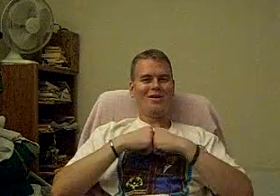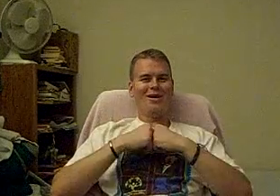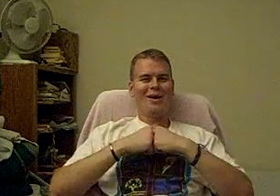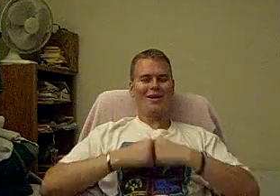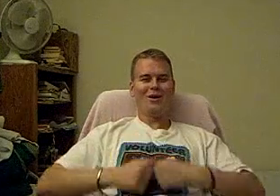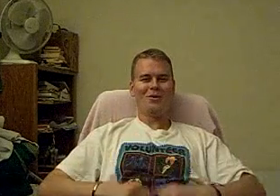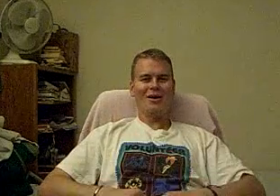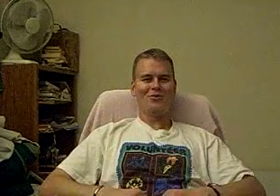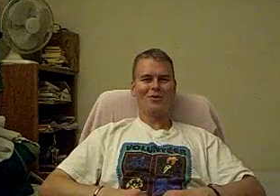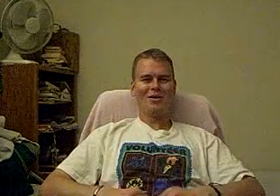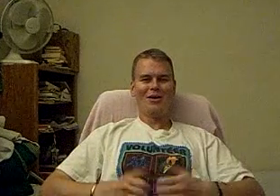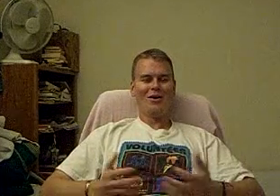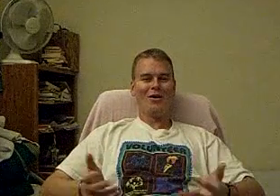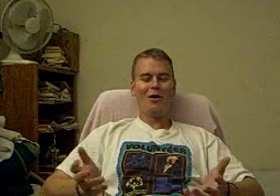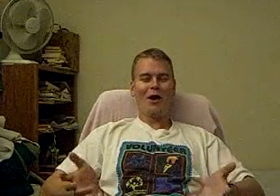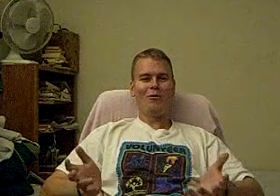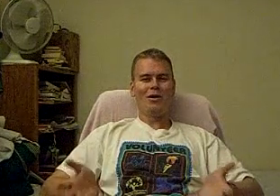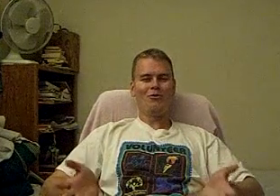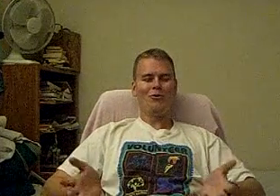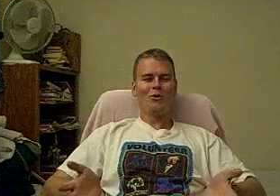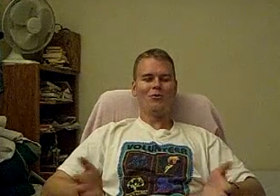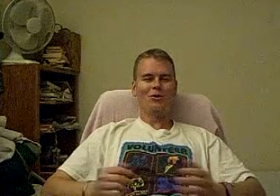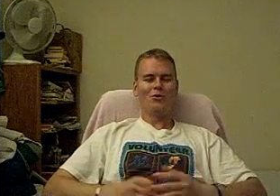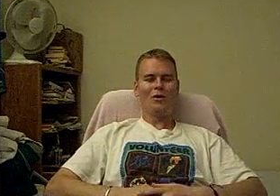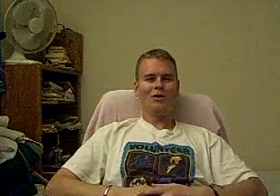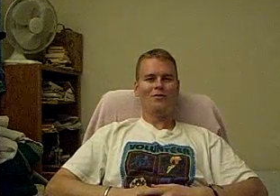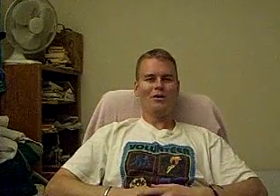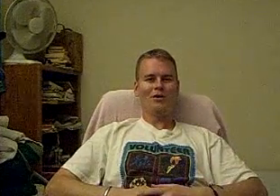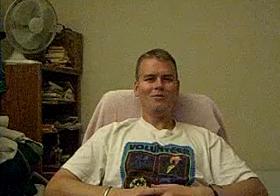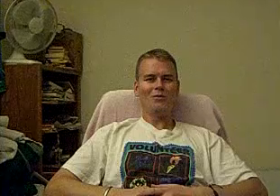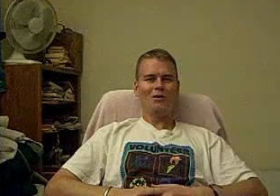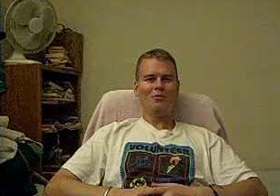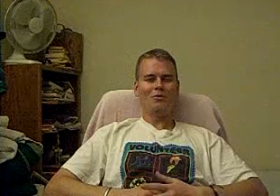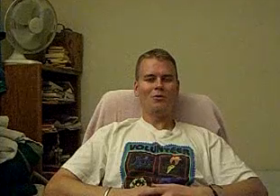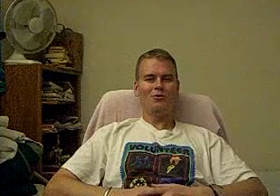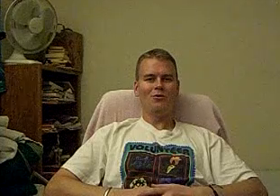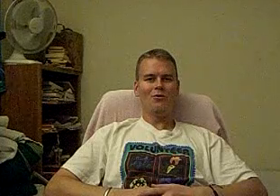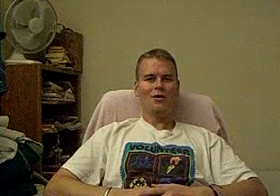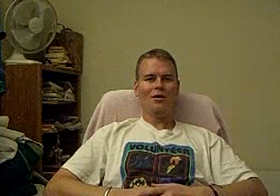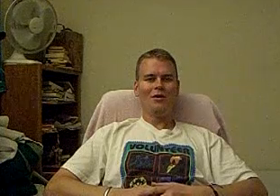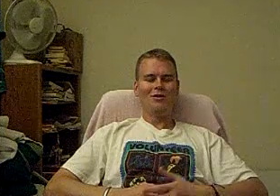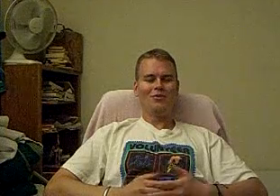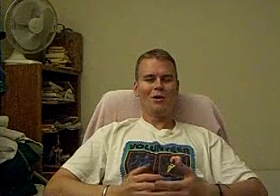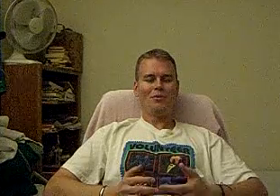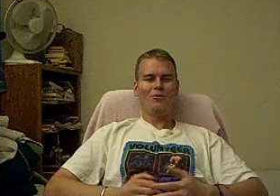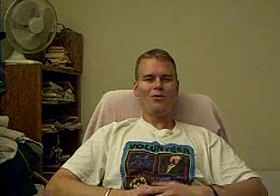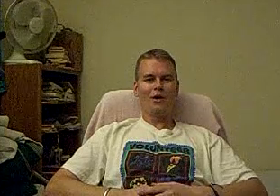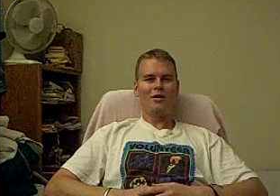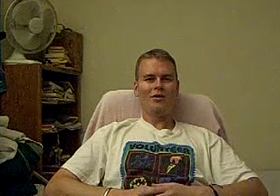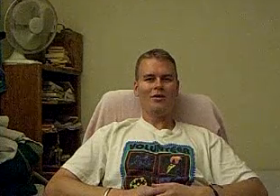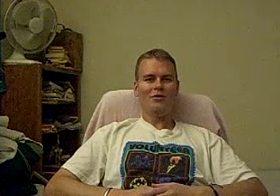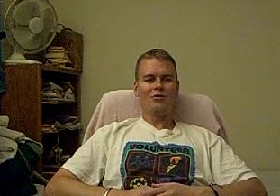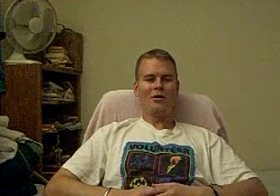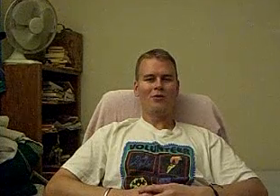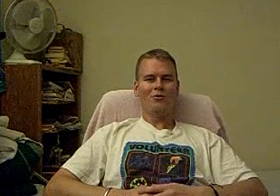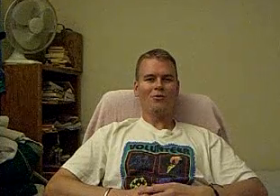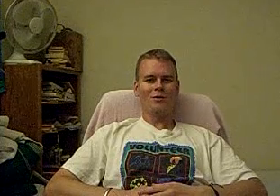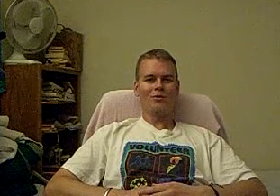I can help you guys with it. Or I, I would love to work with your creative, uh, you know, team of producers to help come up with ideas and scenarios for this,